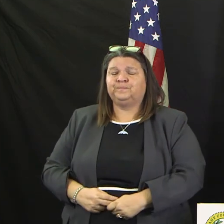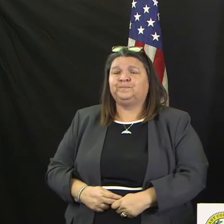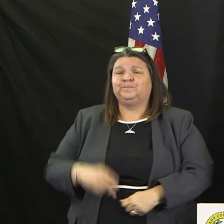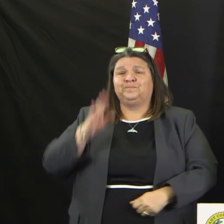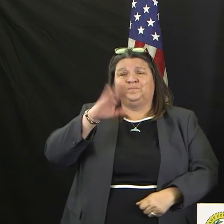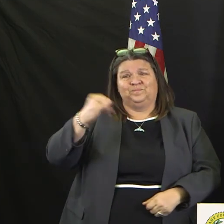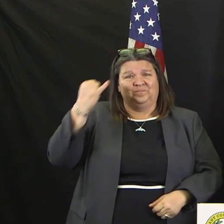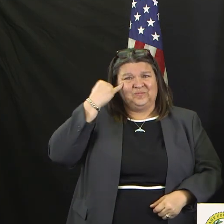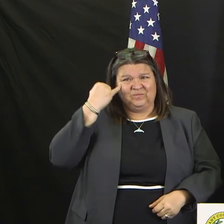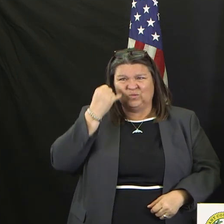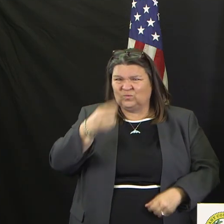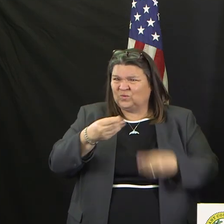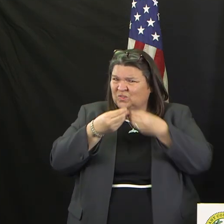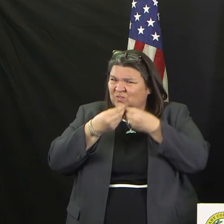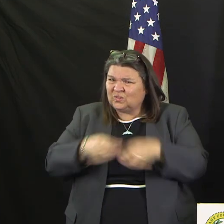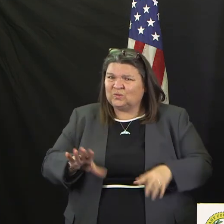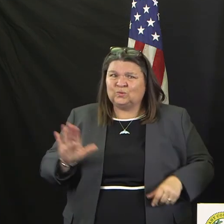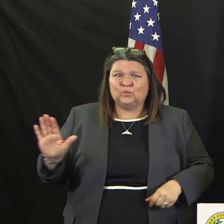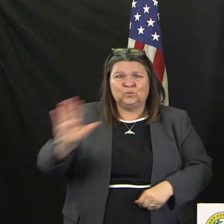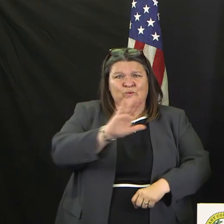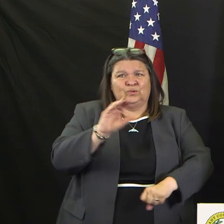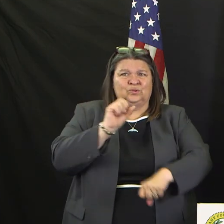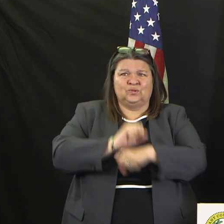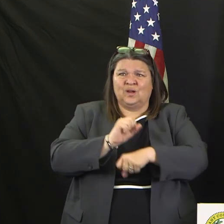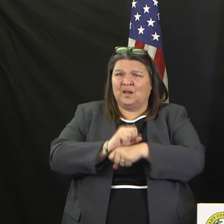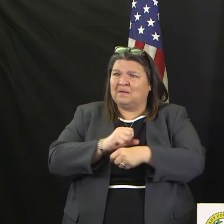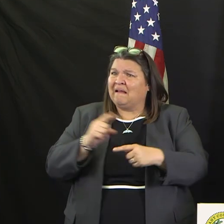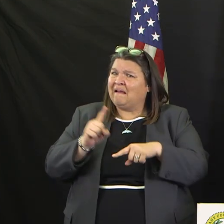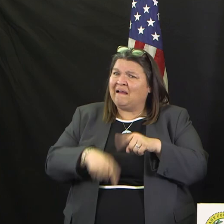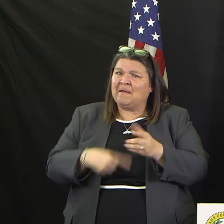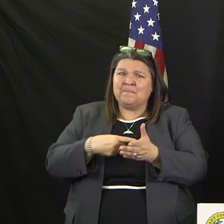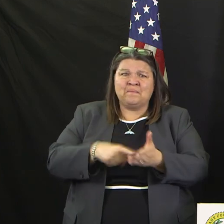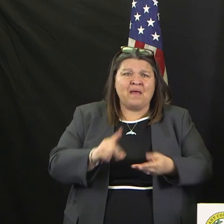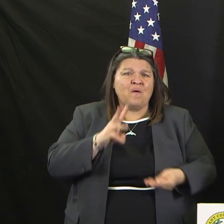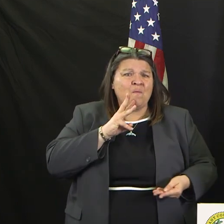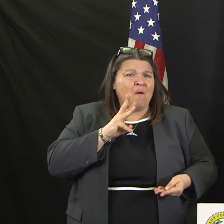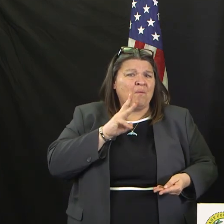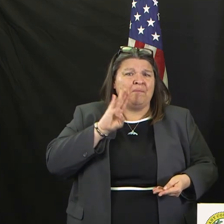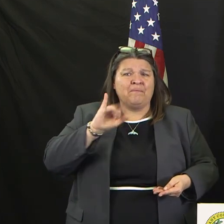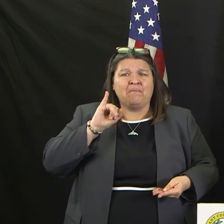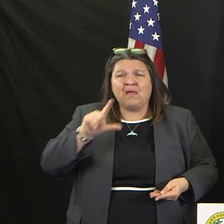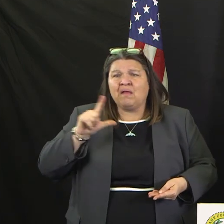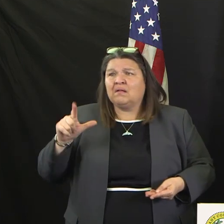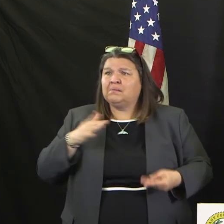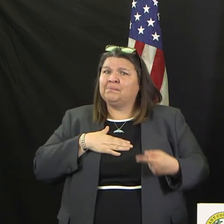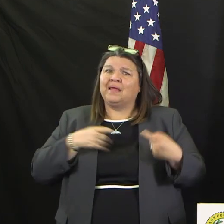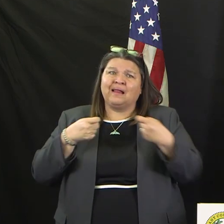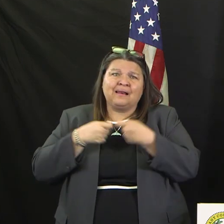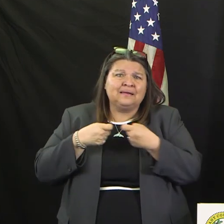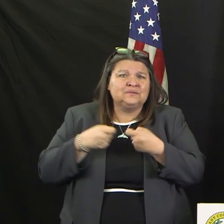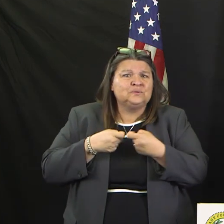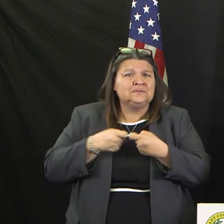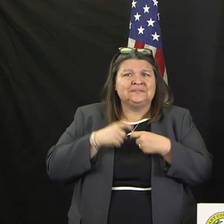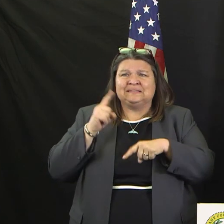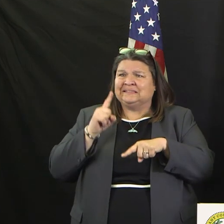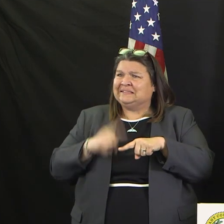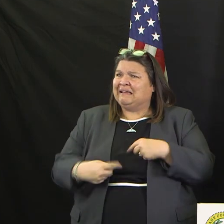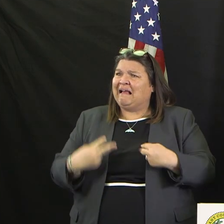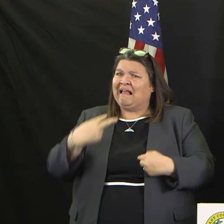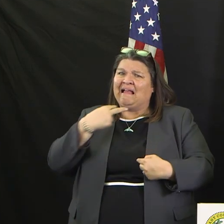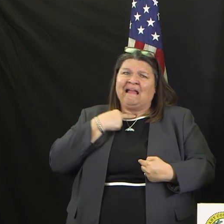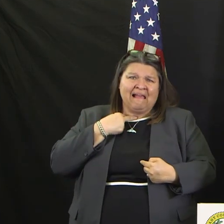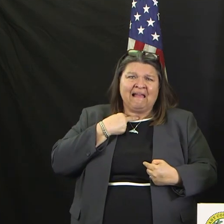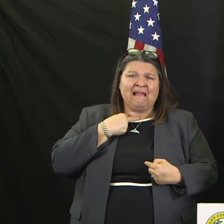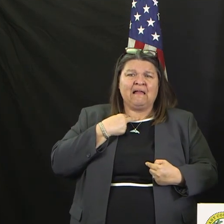we will not turn your water off. And we've been reassured that TXU will not turn off your electricity nor Atmos